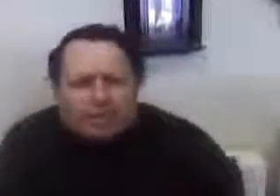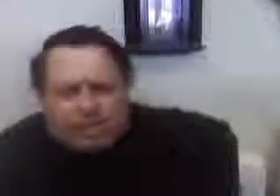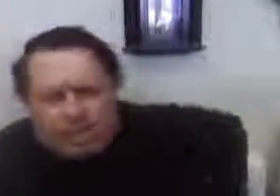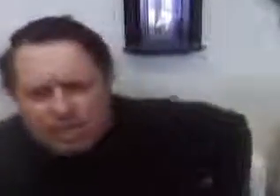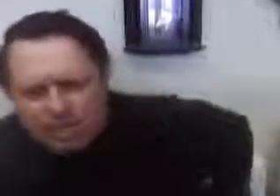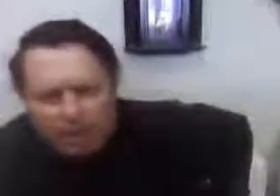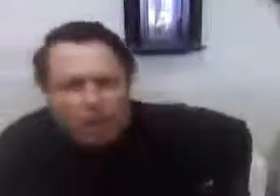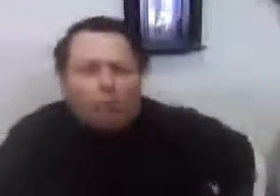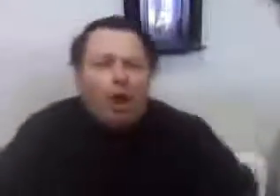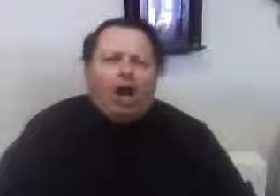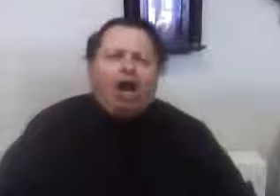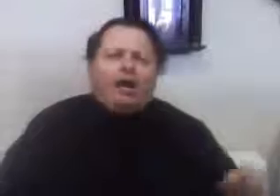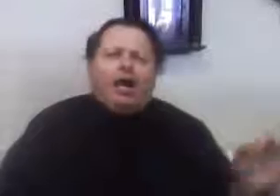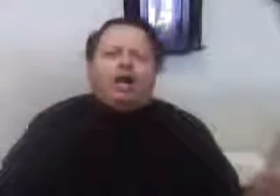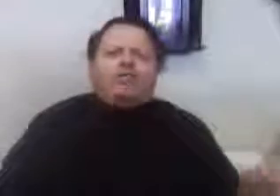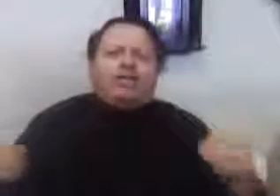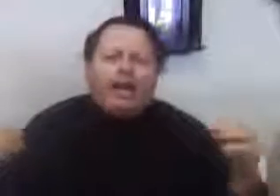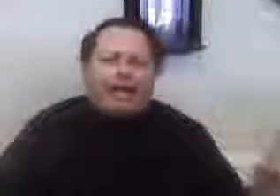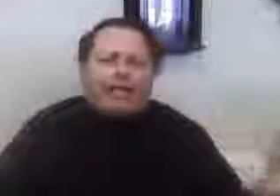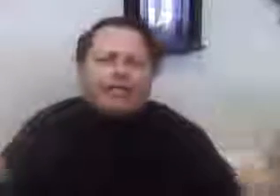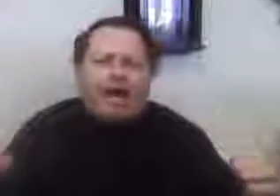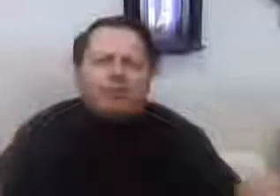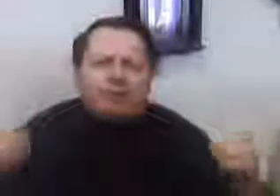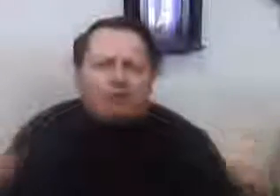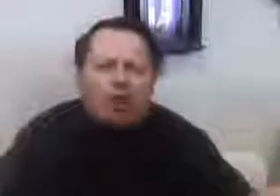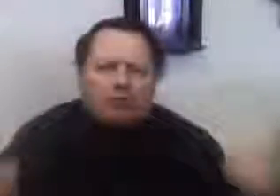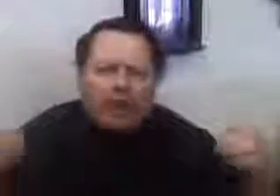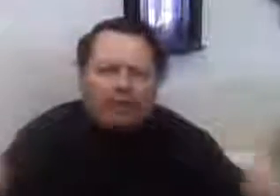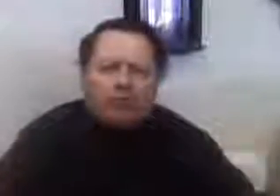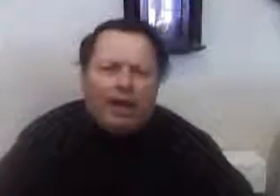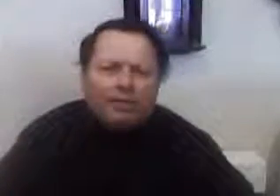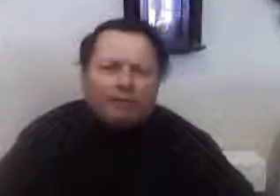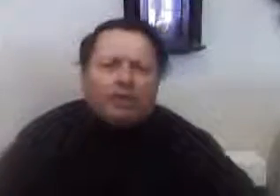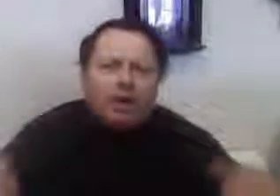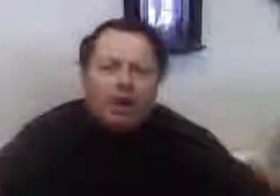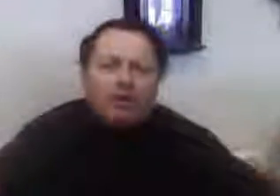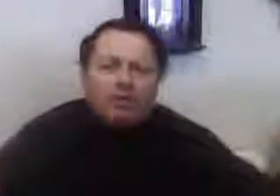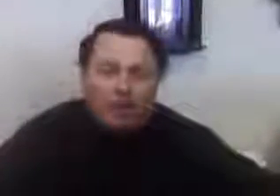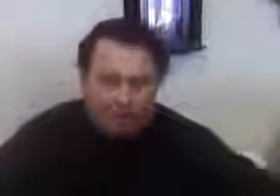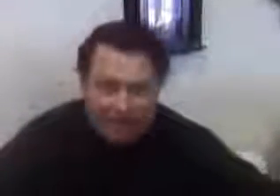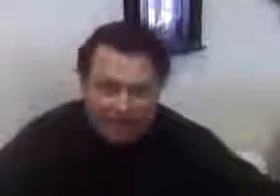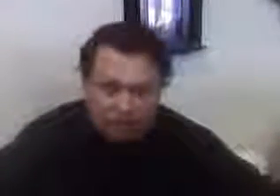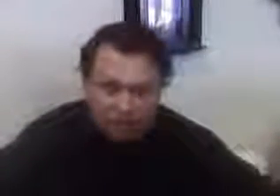receive part of the economic growth and wealth of the nation.